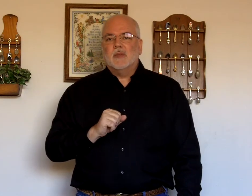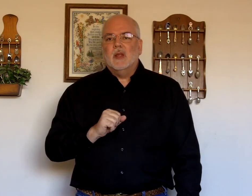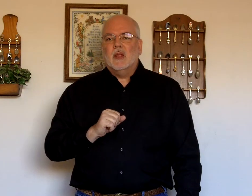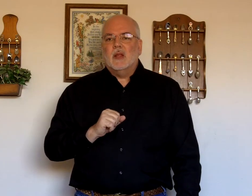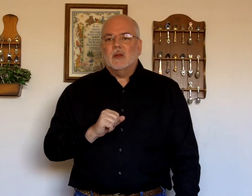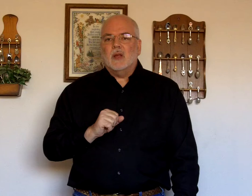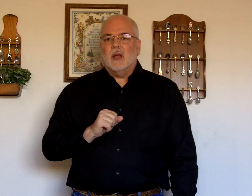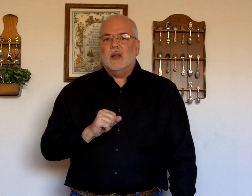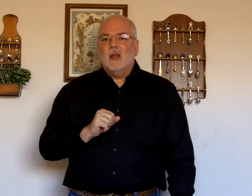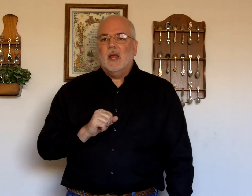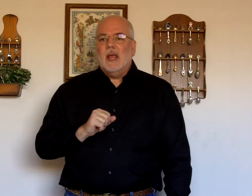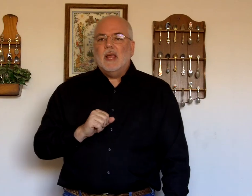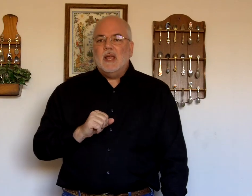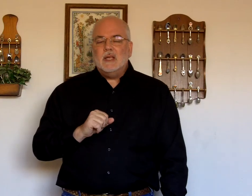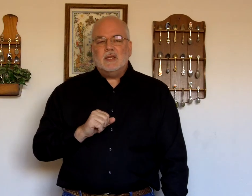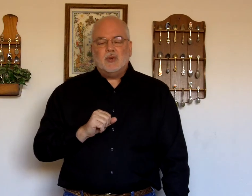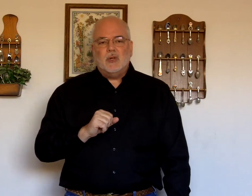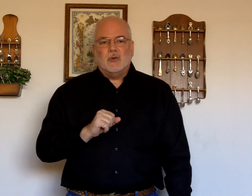Okay. His children.